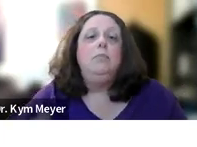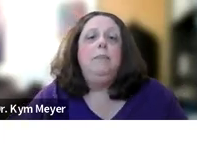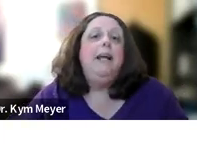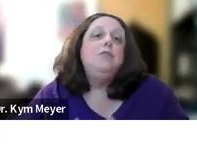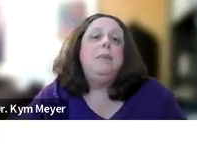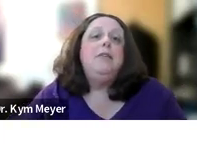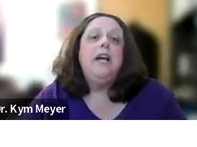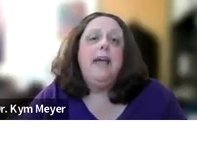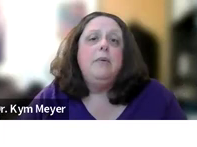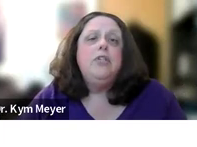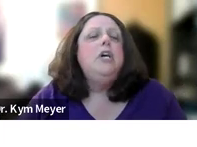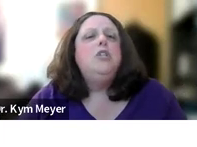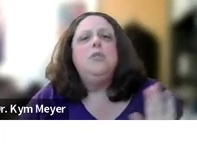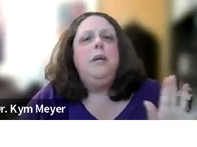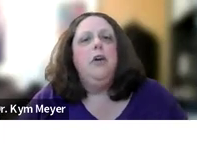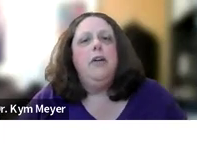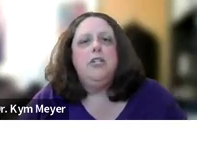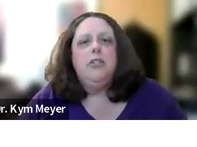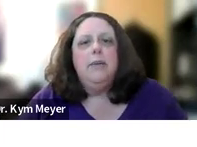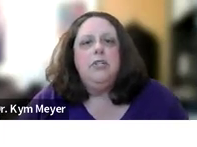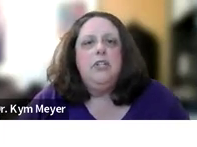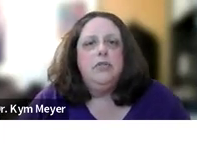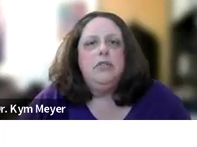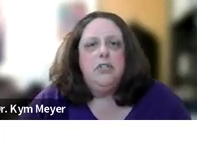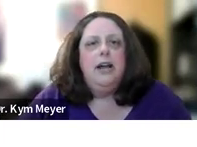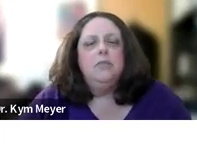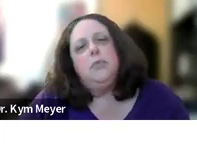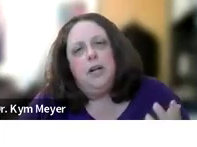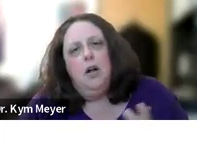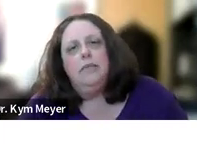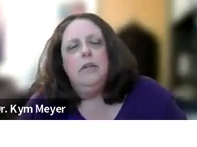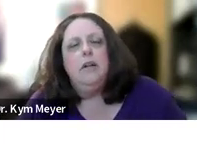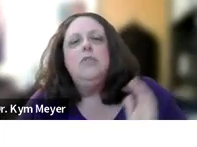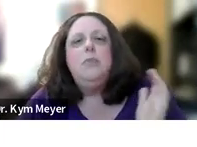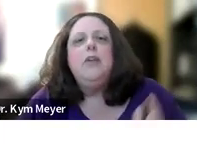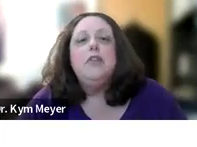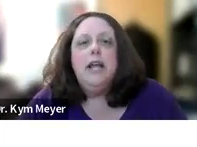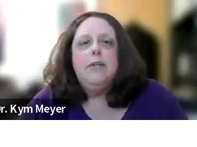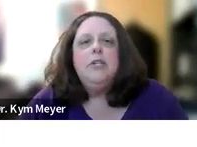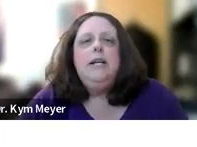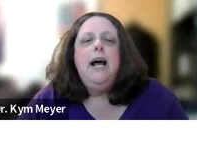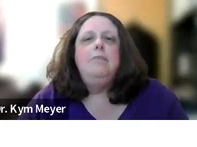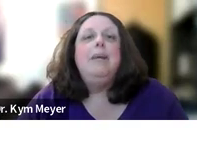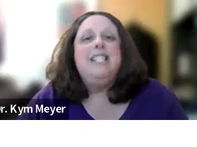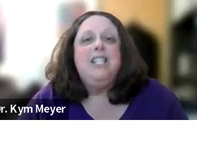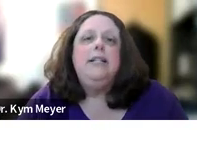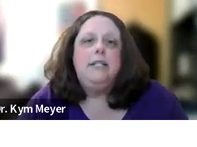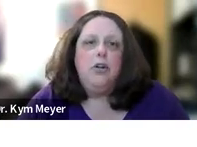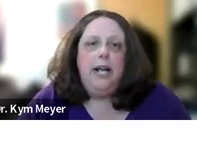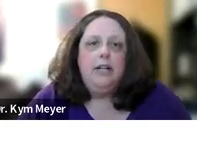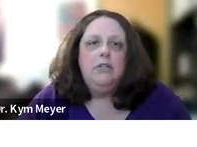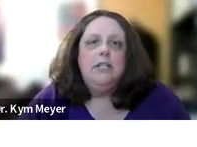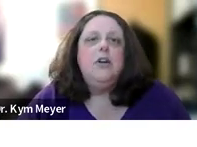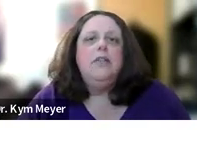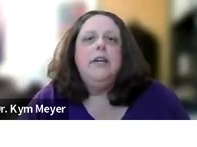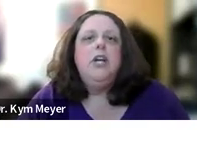who, English might be their second language. Don't speak your heritage language to you, to the child, which we didn't call, you know, don't speak your first language. Um, because the child needs